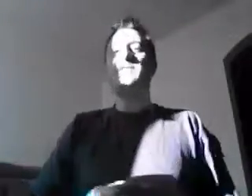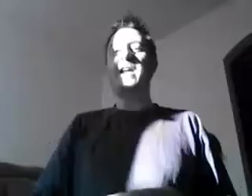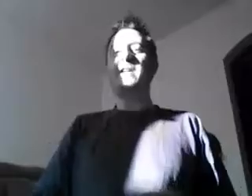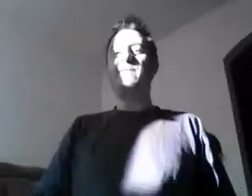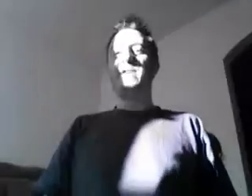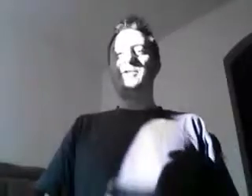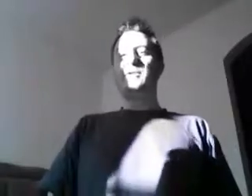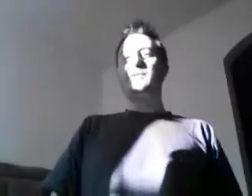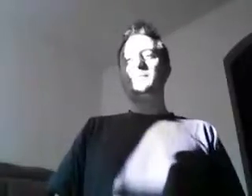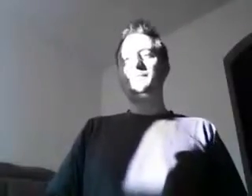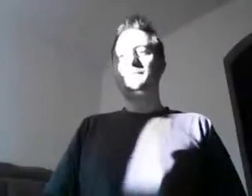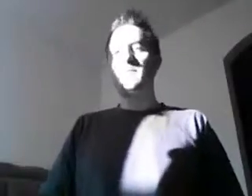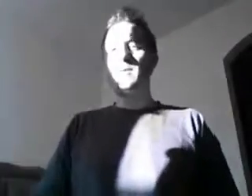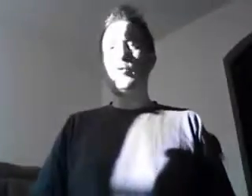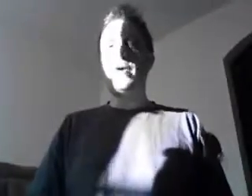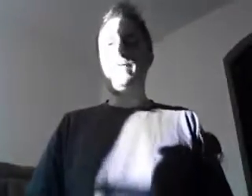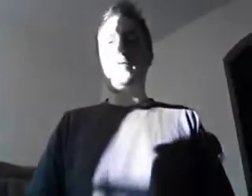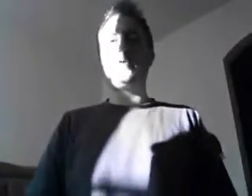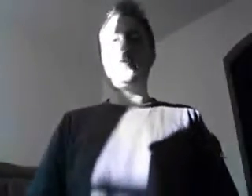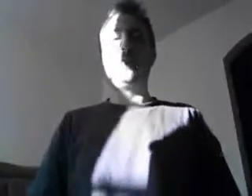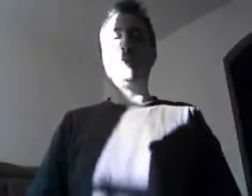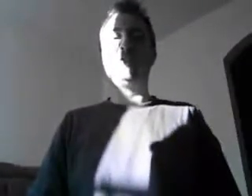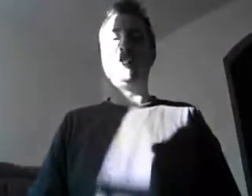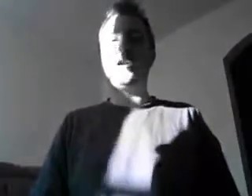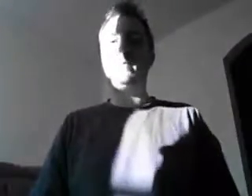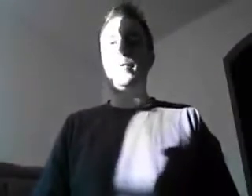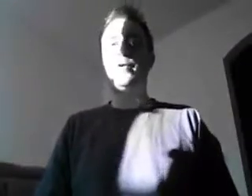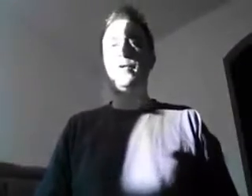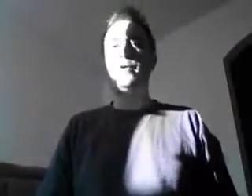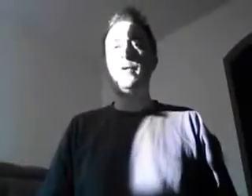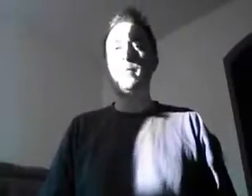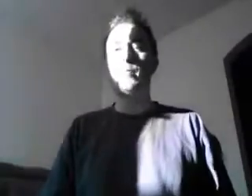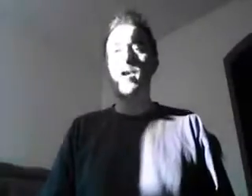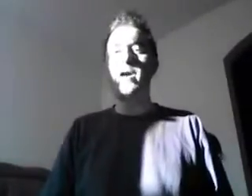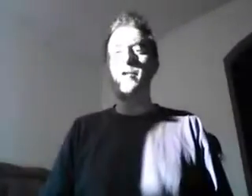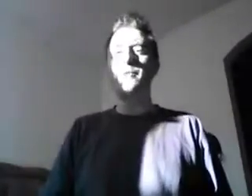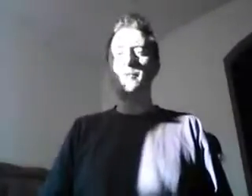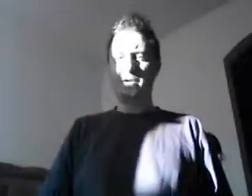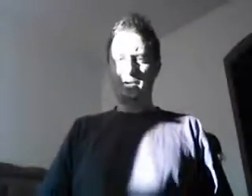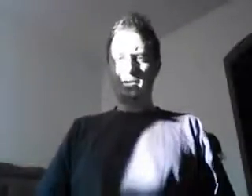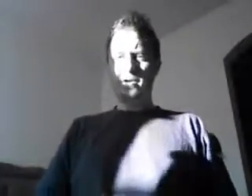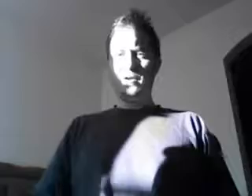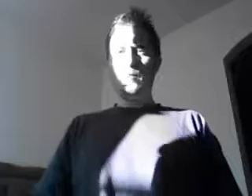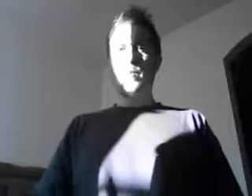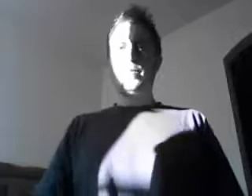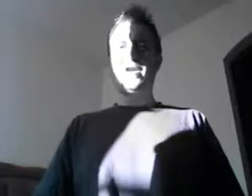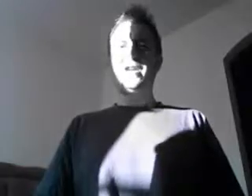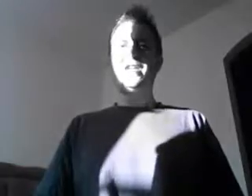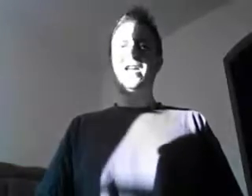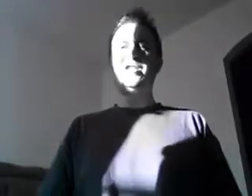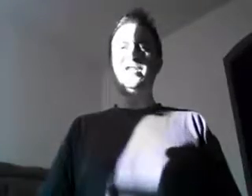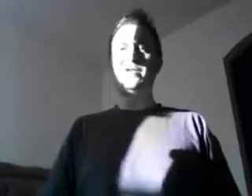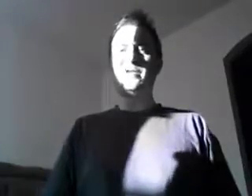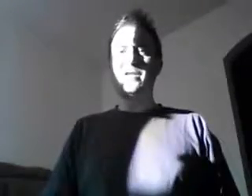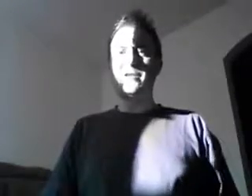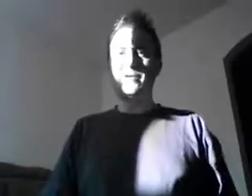Ed Vigil, Democrat Fort Garland, J. Paul Brown, Republican Ignacio, Senator